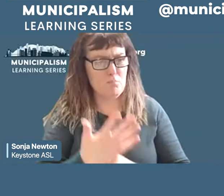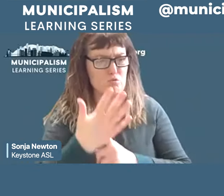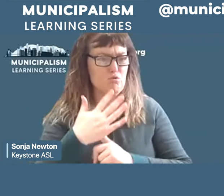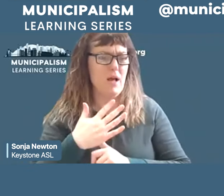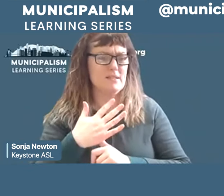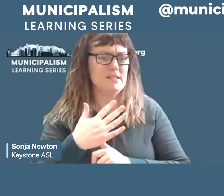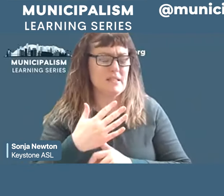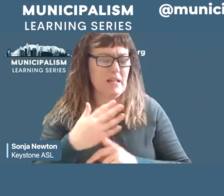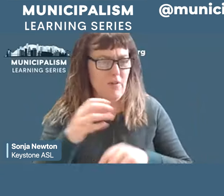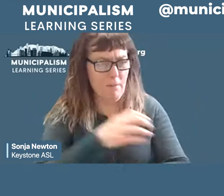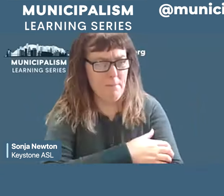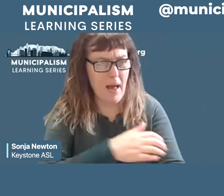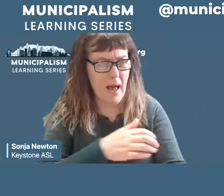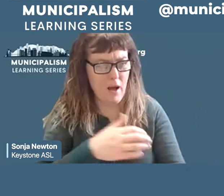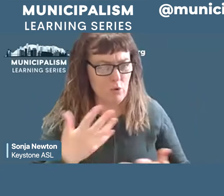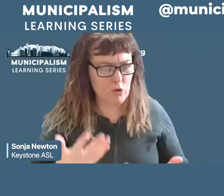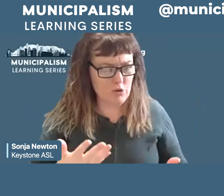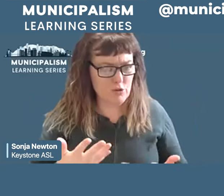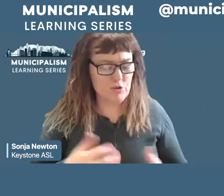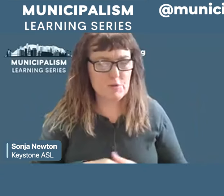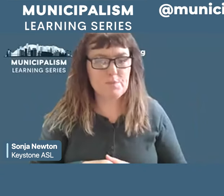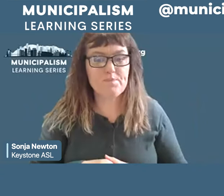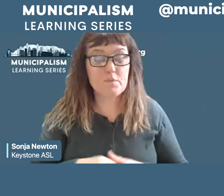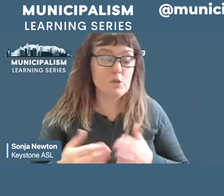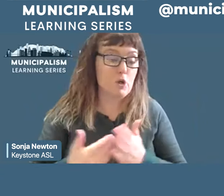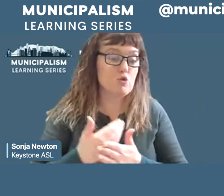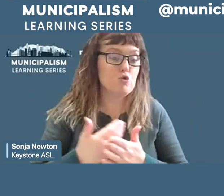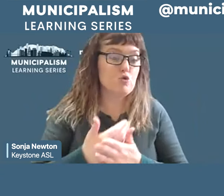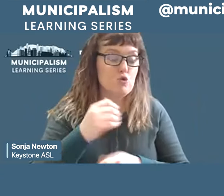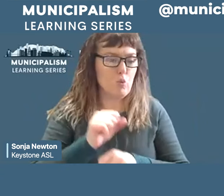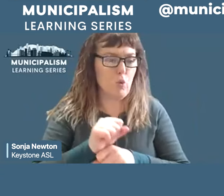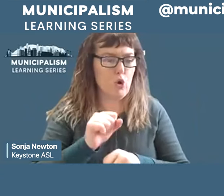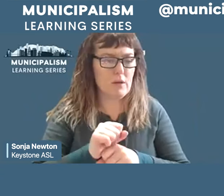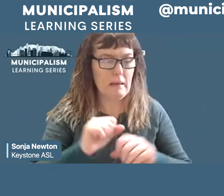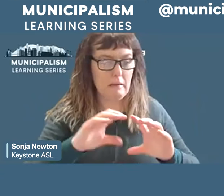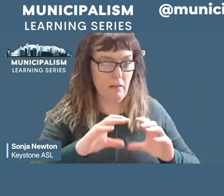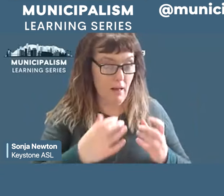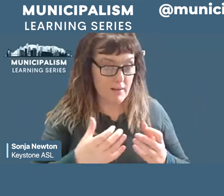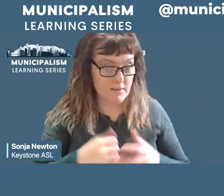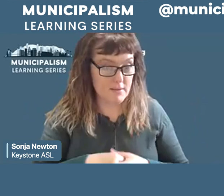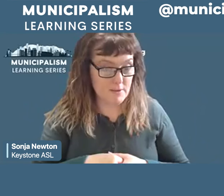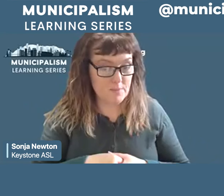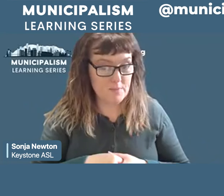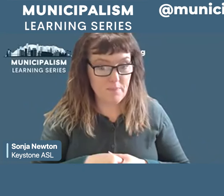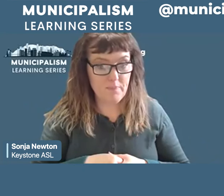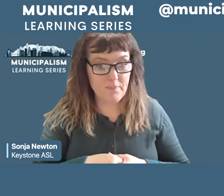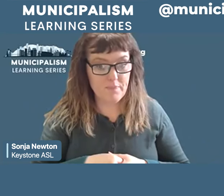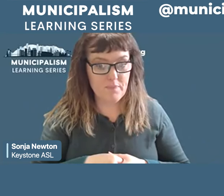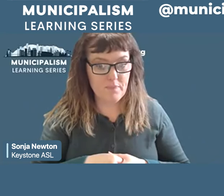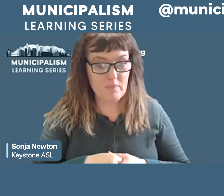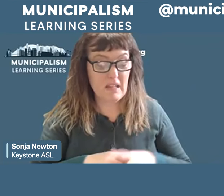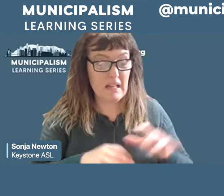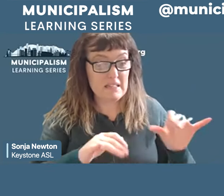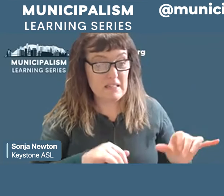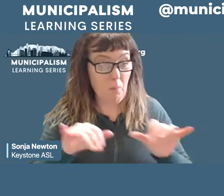This was, in many ways, a new working class, analogous, I think, in some respects, to the new working class of